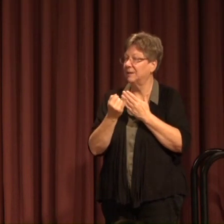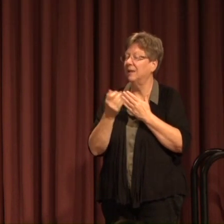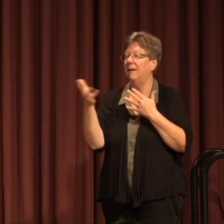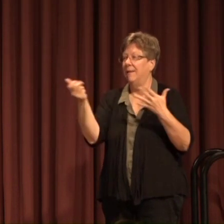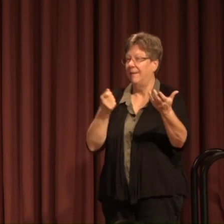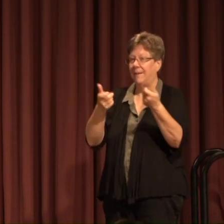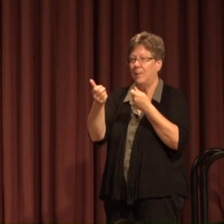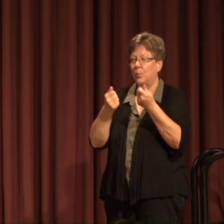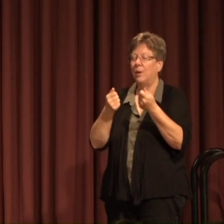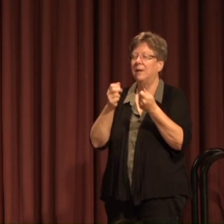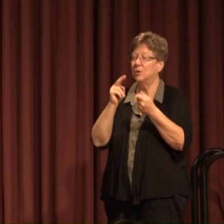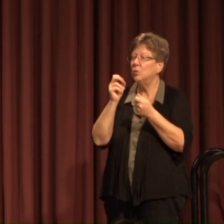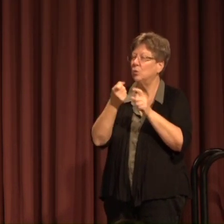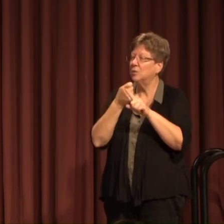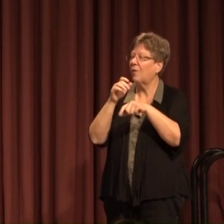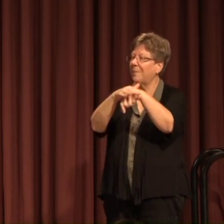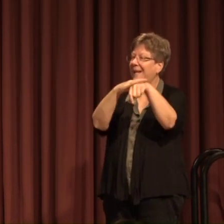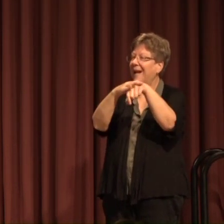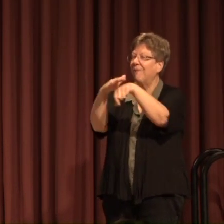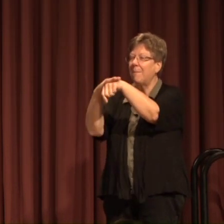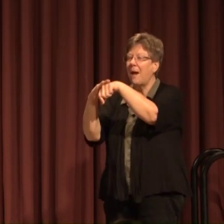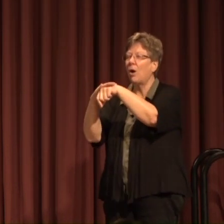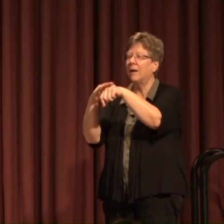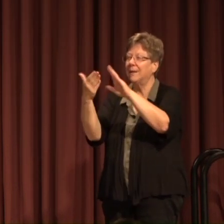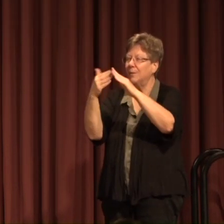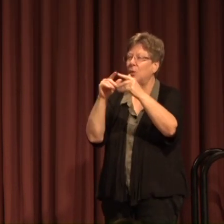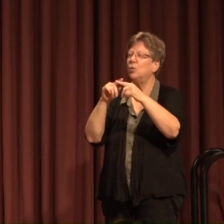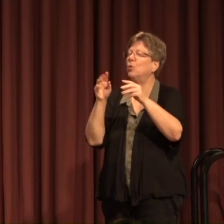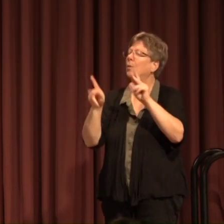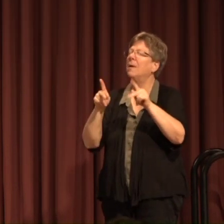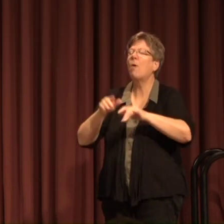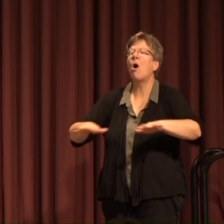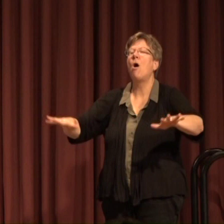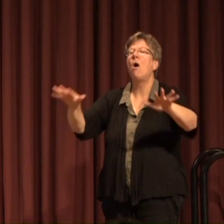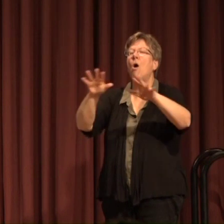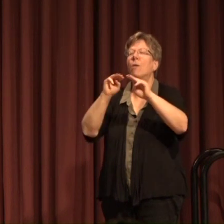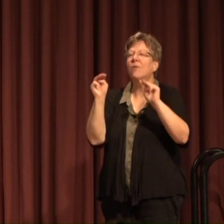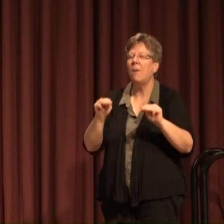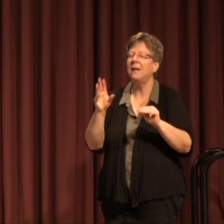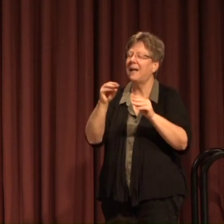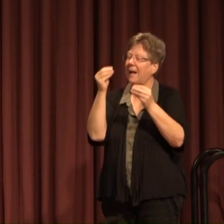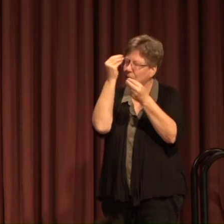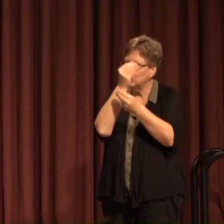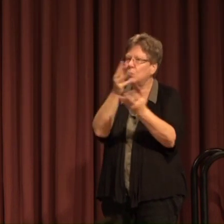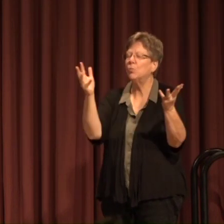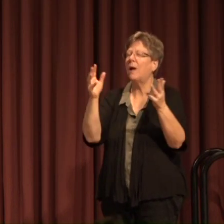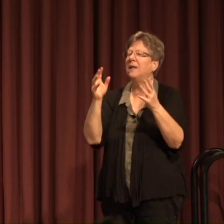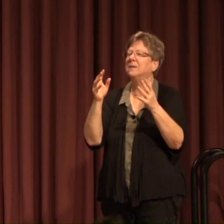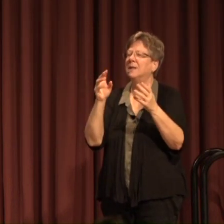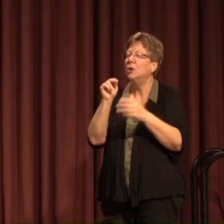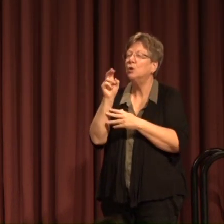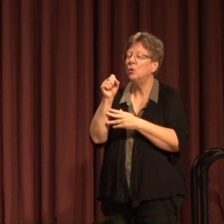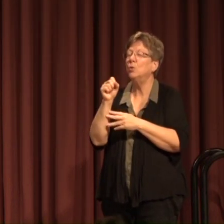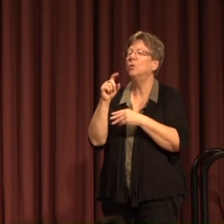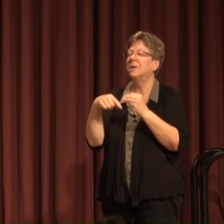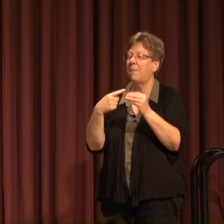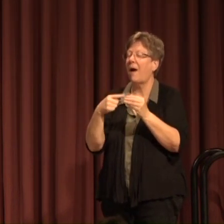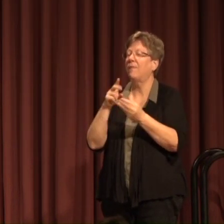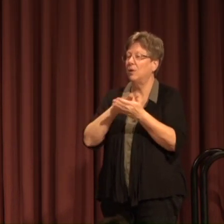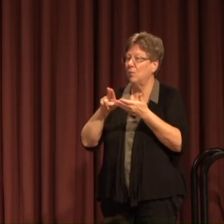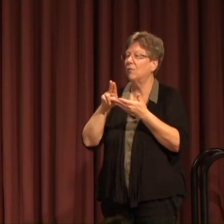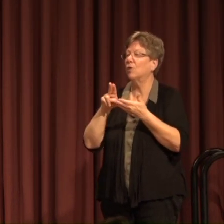news from Native American communities to people all over Montana and also spreads news about the good work of the University